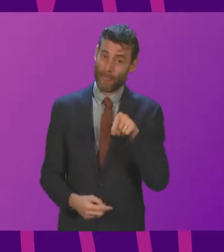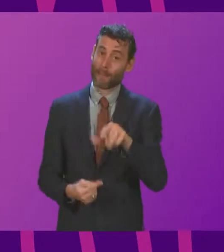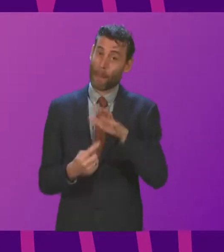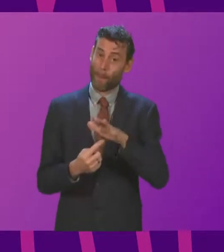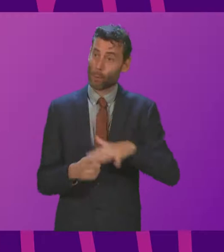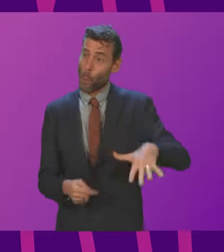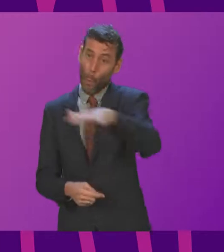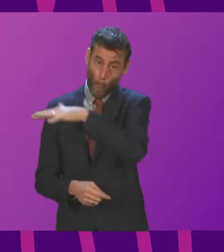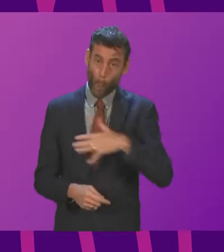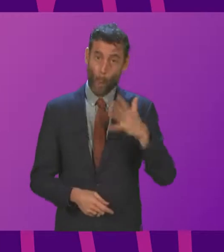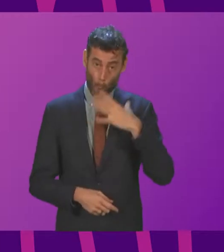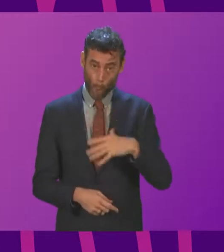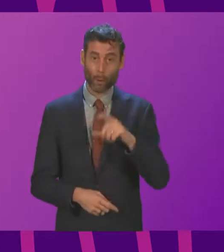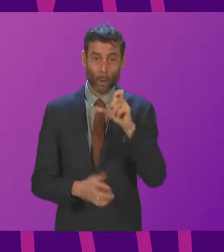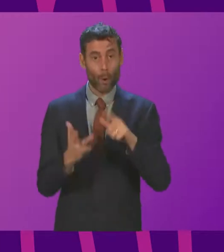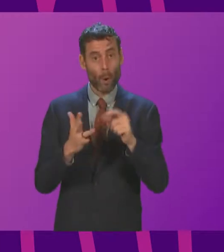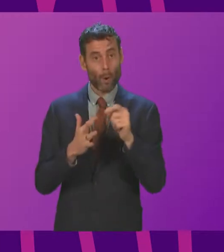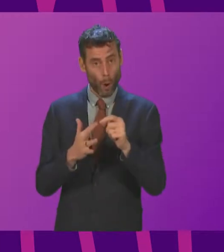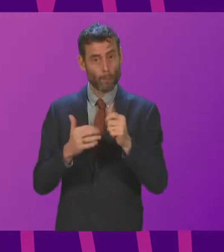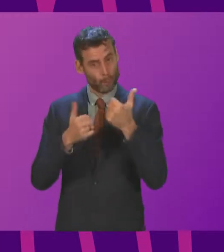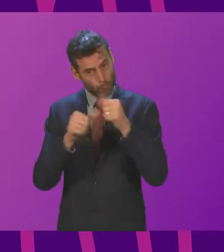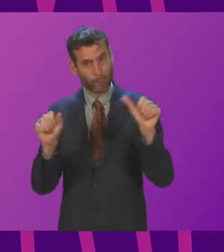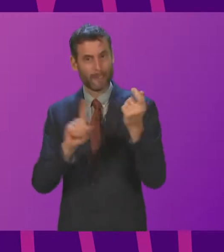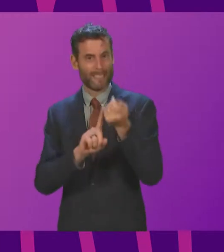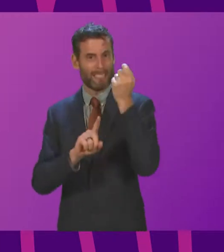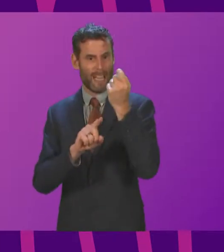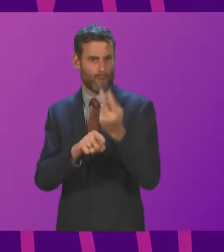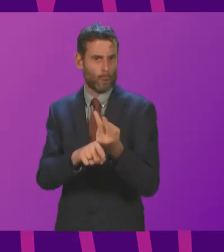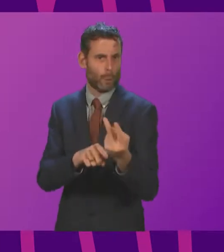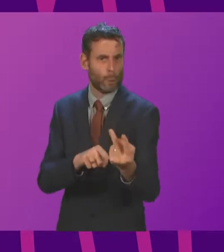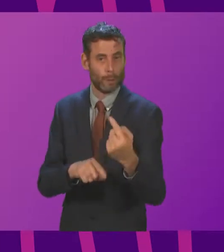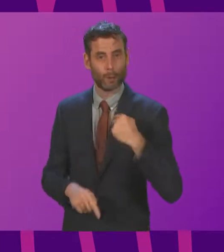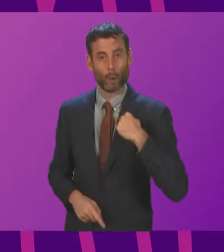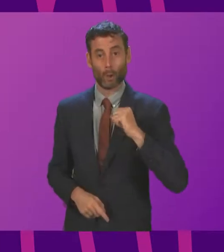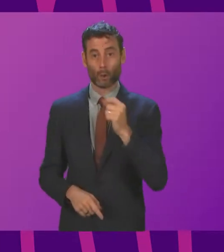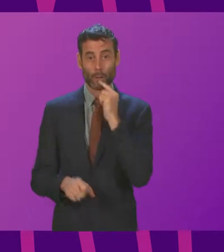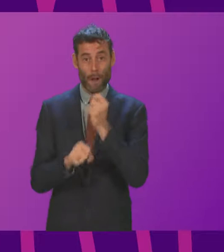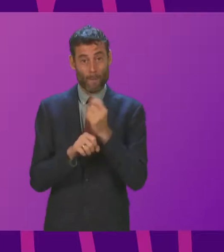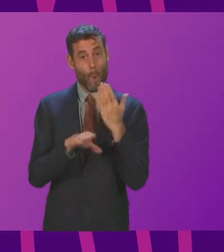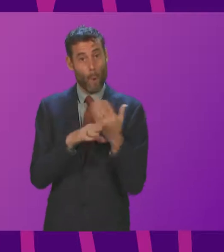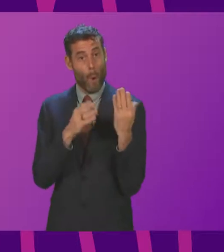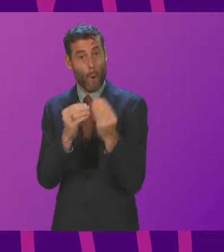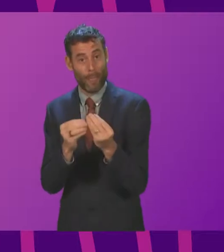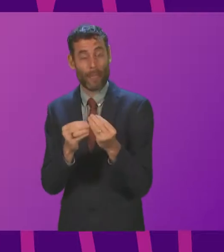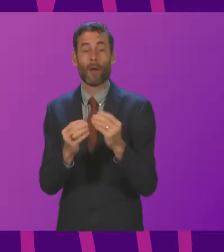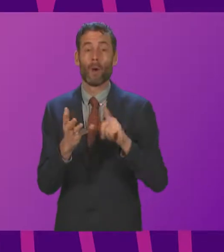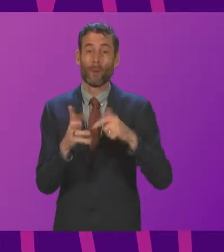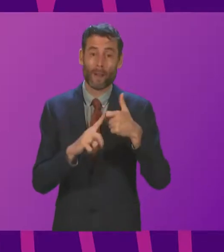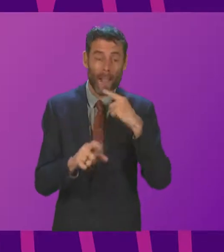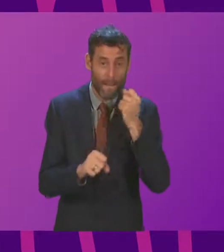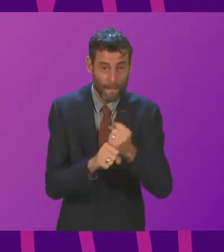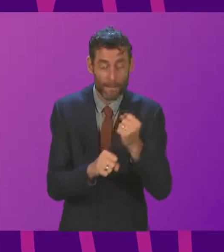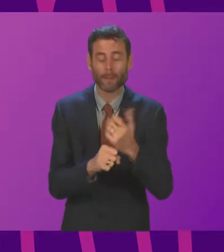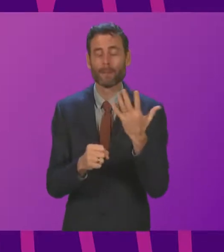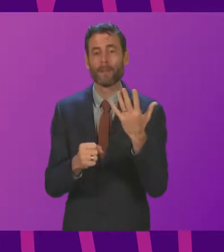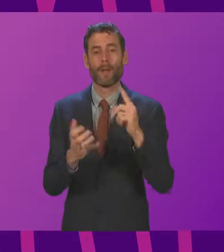that success over the next two weeks. The Scottish Government, working with the UK Government, with the United Nations, with Glasgow City Council, have put in